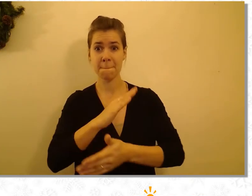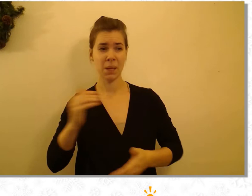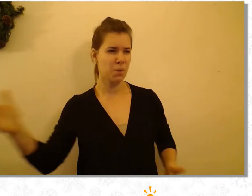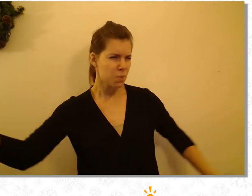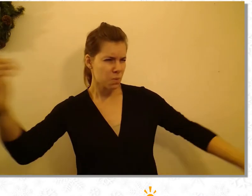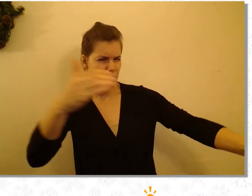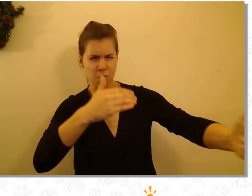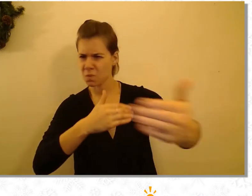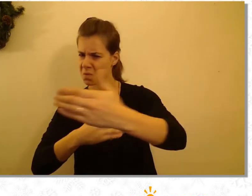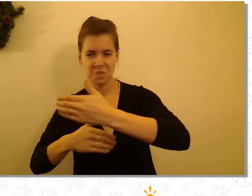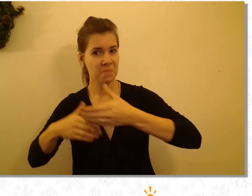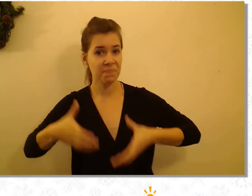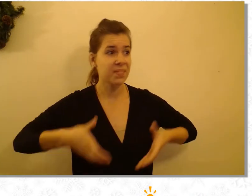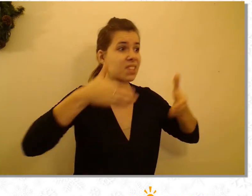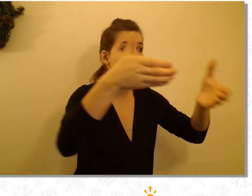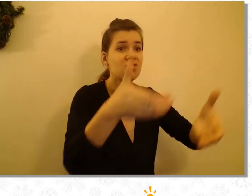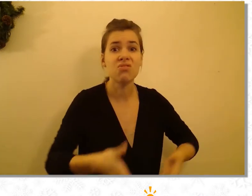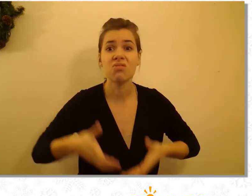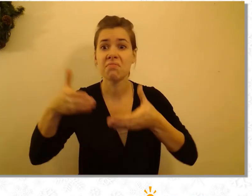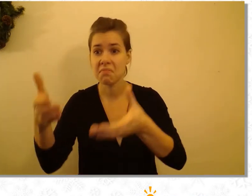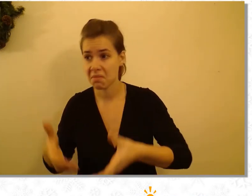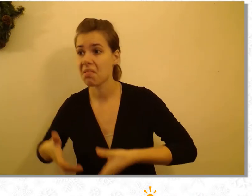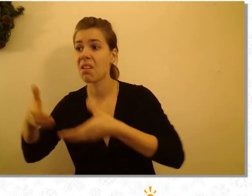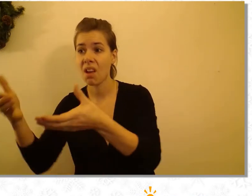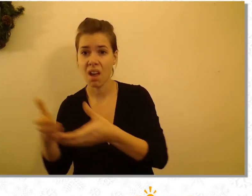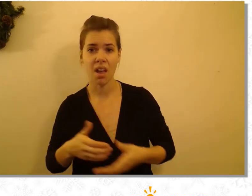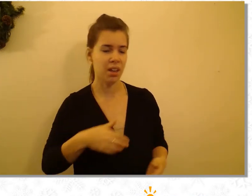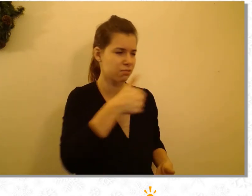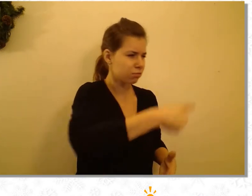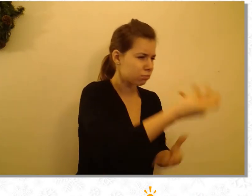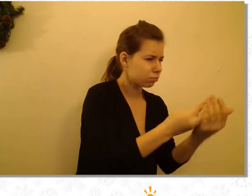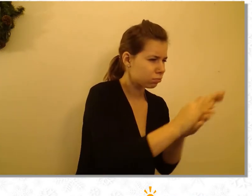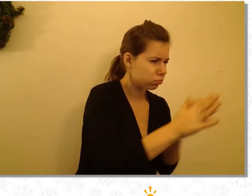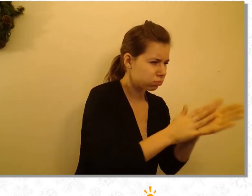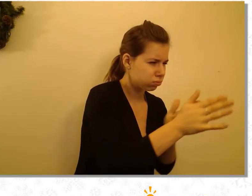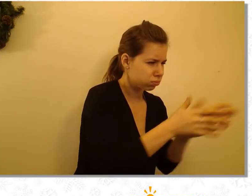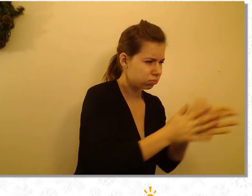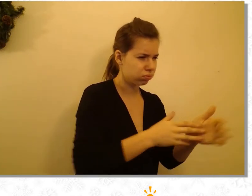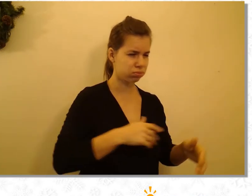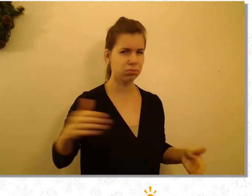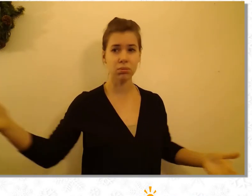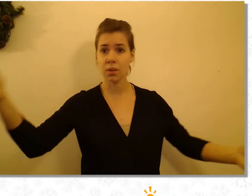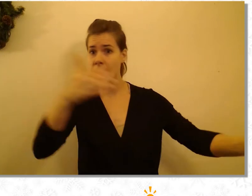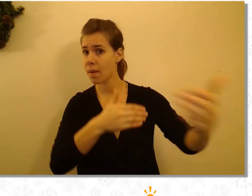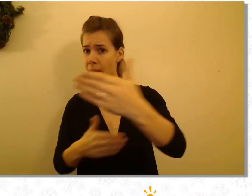swell, use your Purell, wash hands like hell, share Cottonelle, that would be swell.